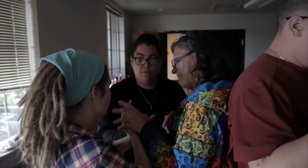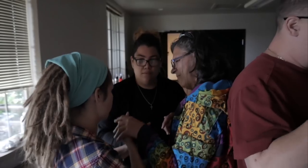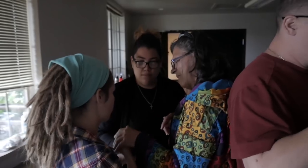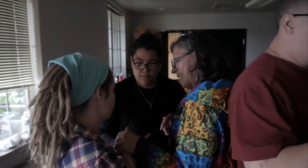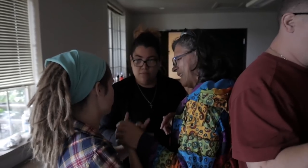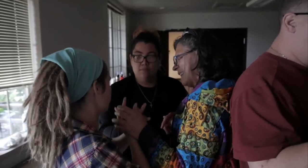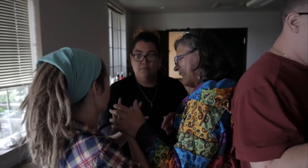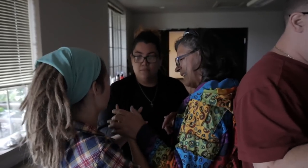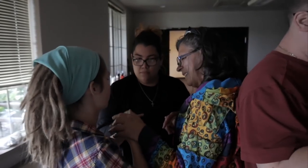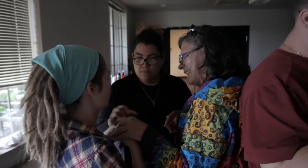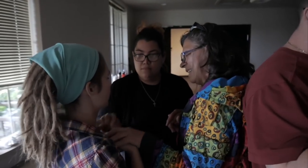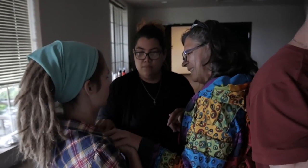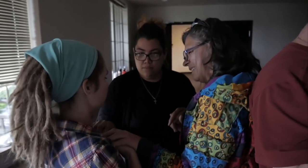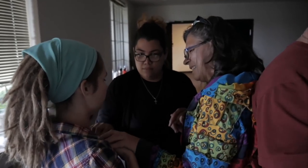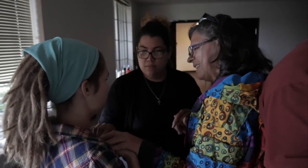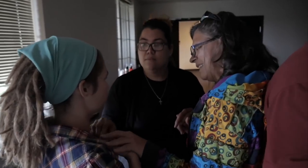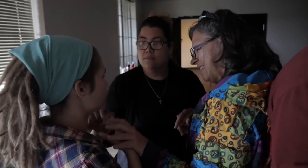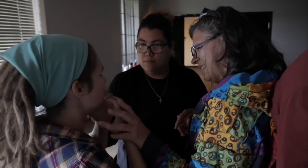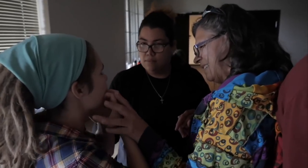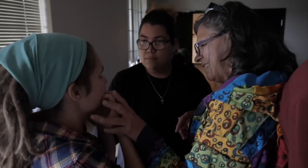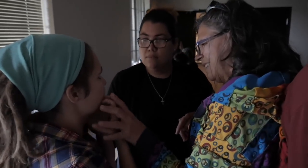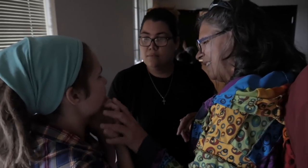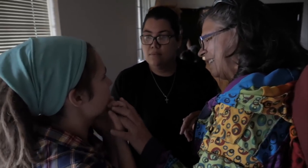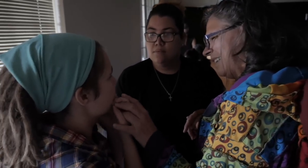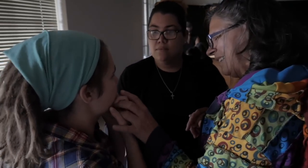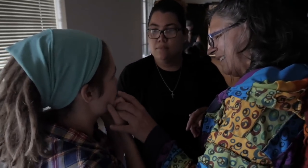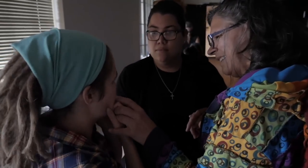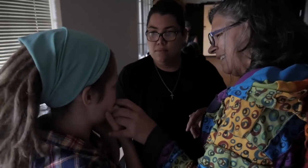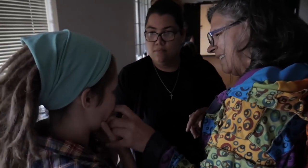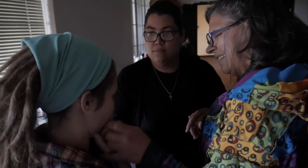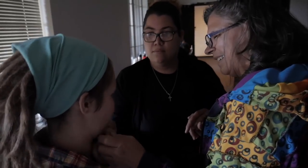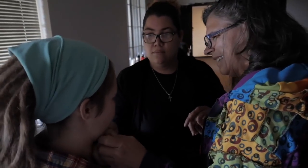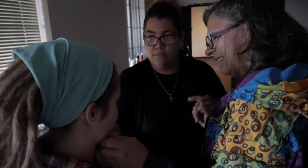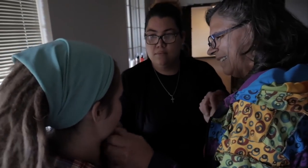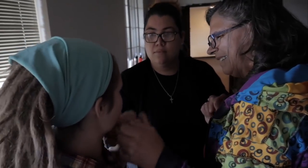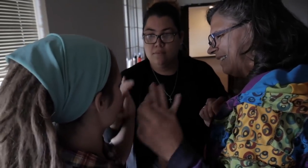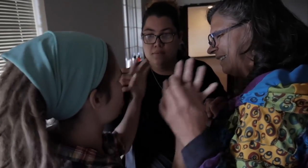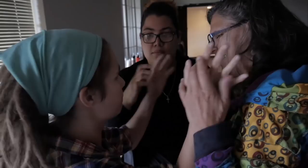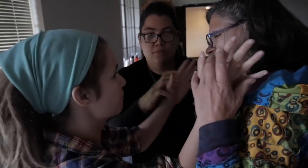example, Yash is a patron while Lisa plays Juliette and Vicky plays Nurse.